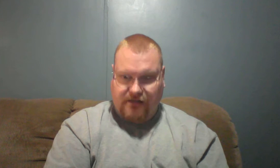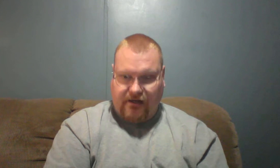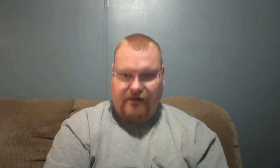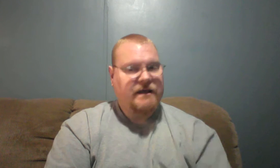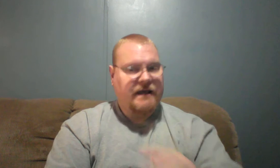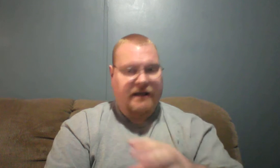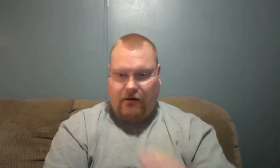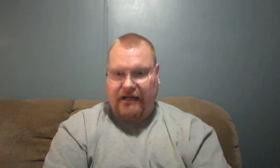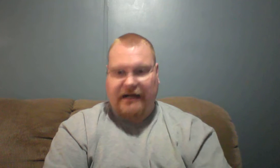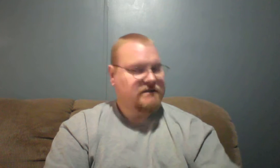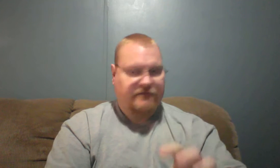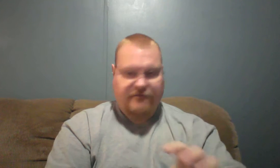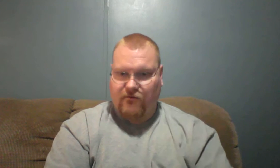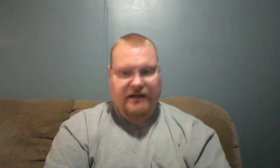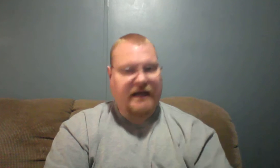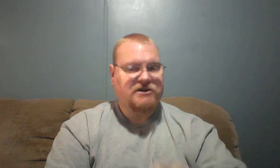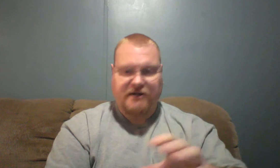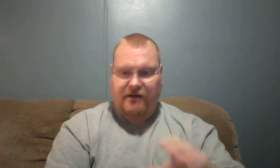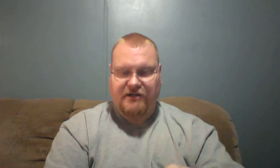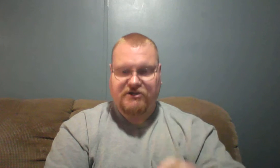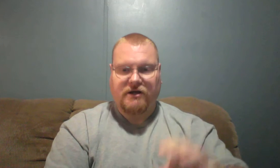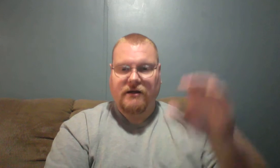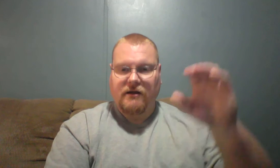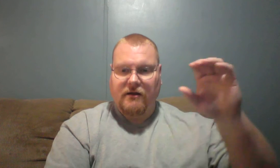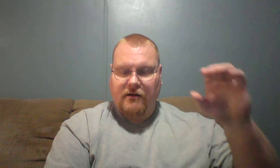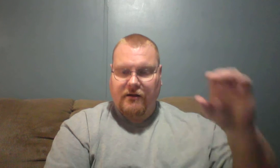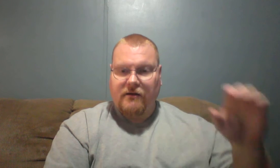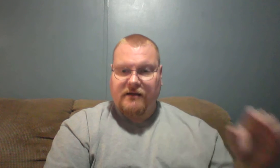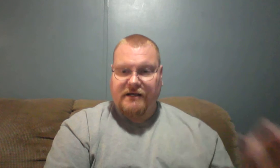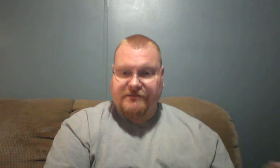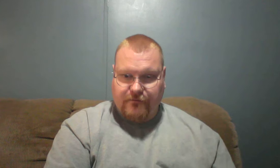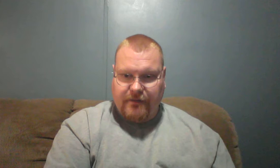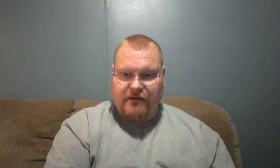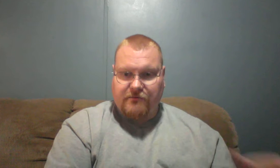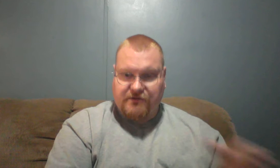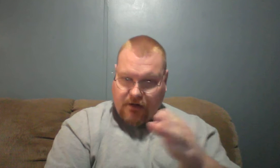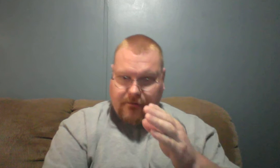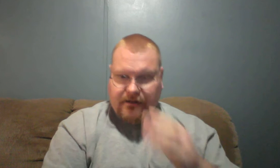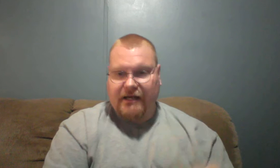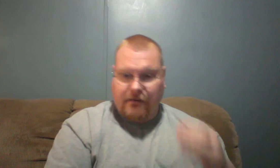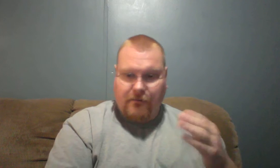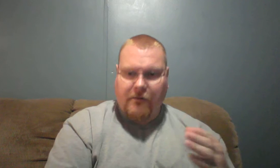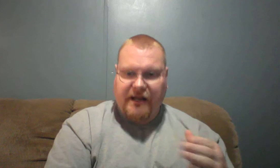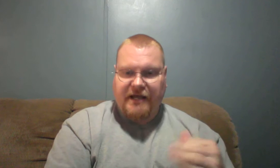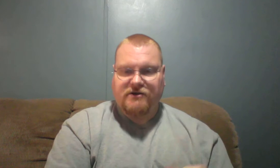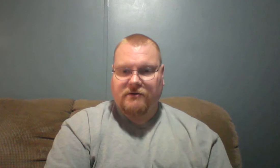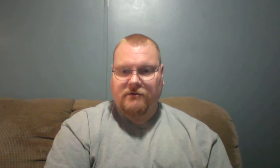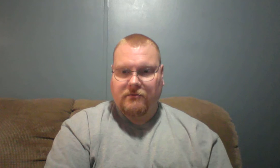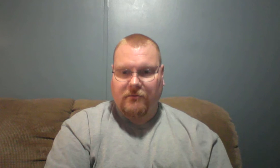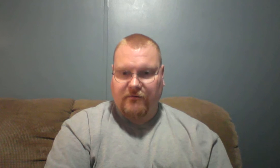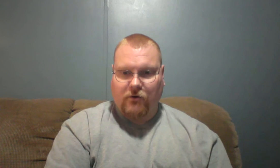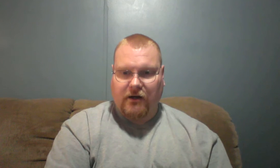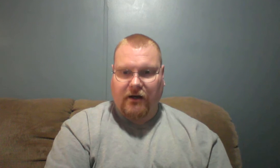sodomy and all kinds of the fornication and all that junk is forbidden. It was an abomination before God.